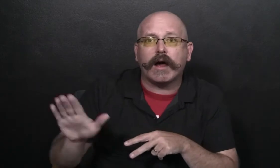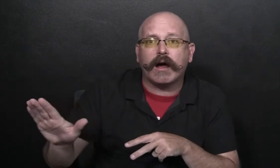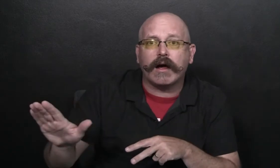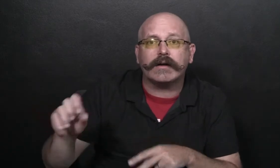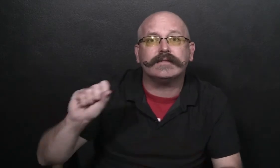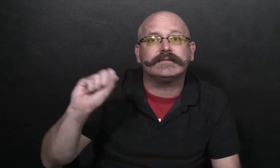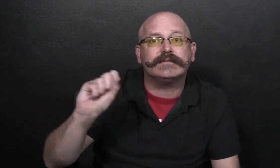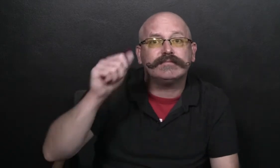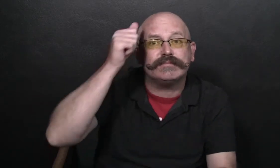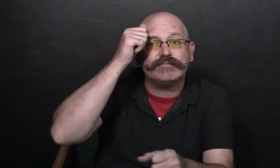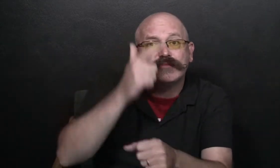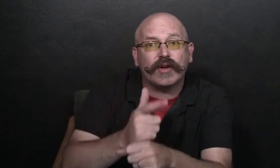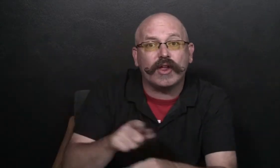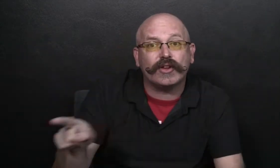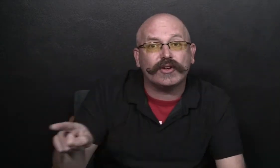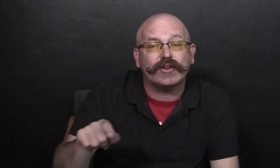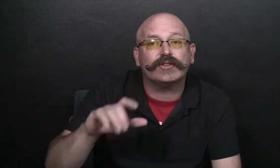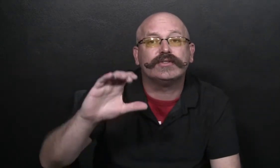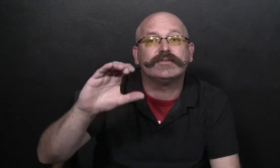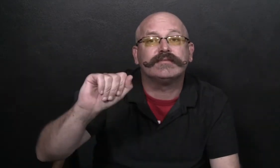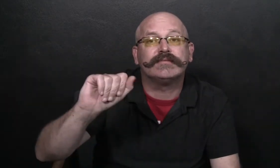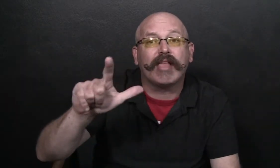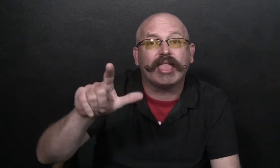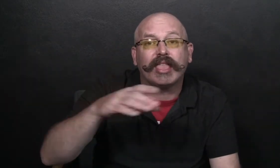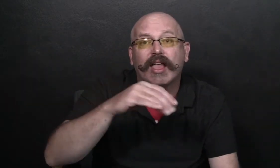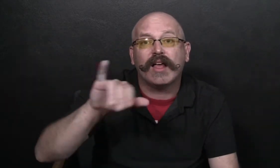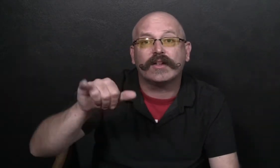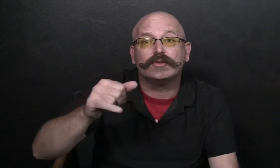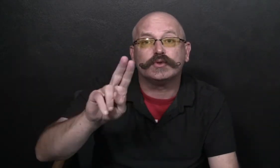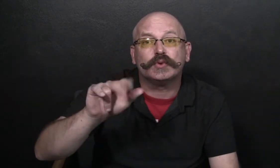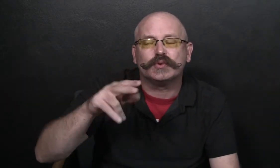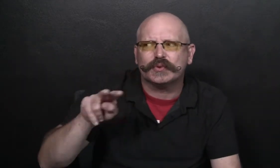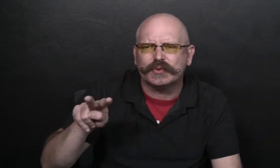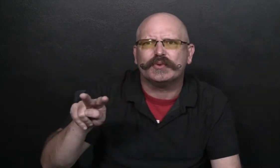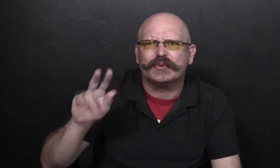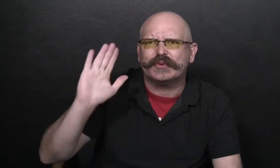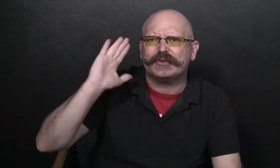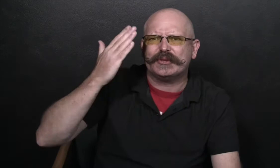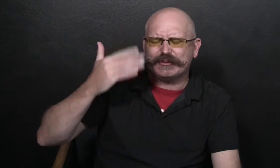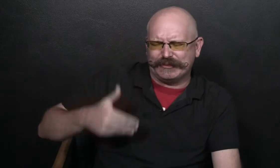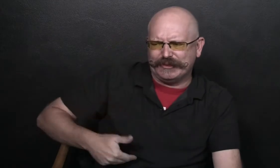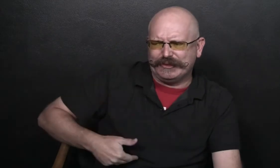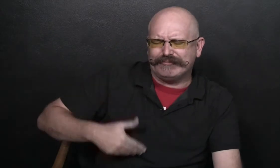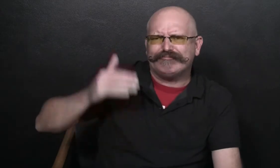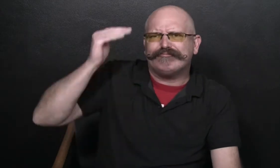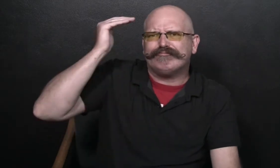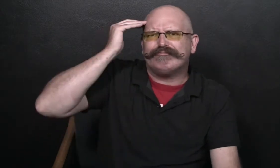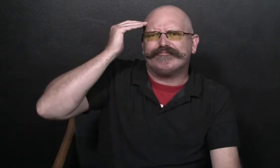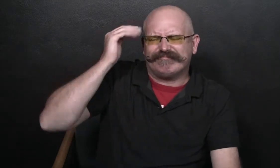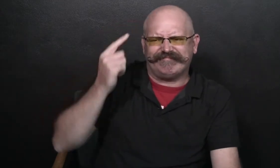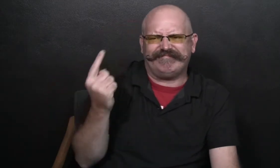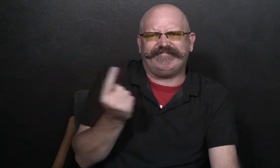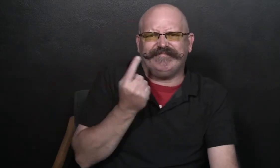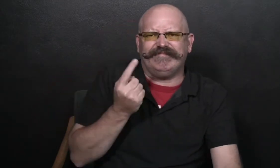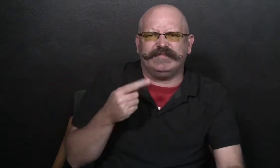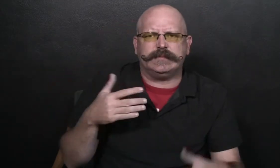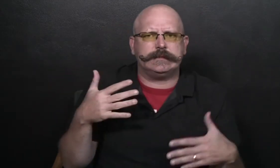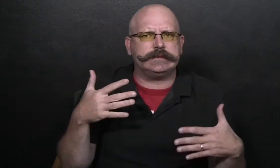Even Sam's baby brother, Cal, and their pet Juju seemed to know that something